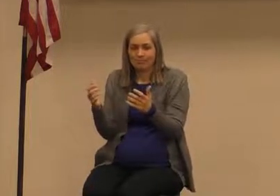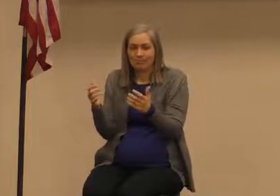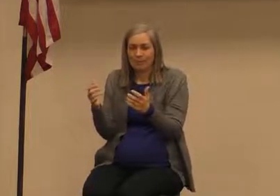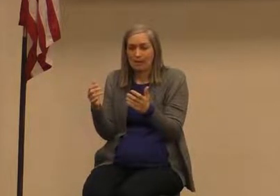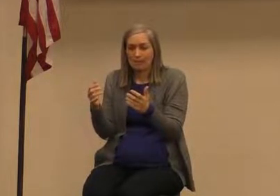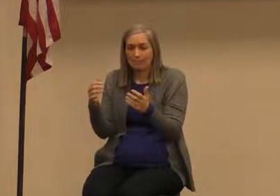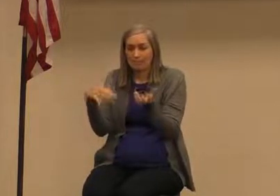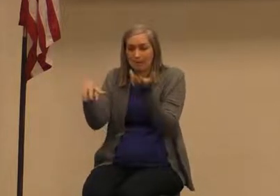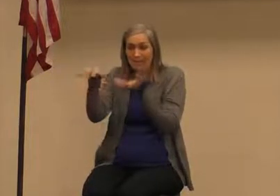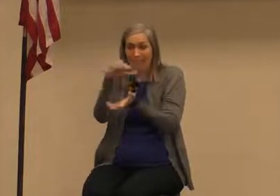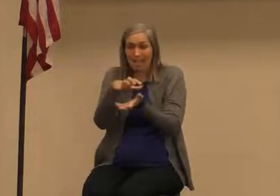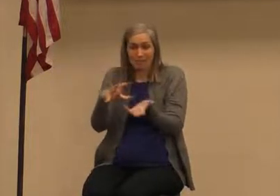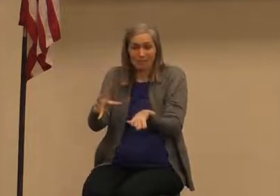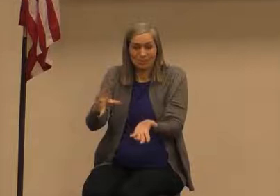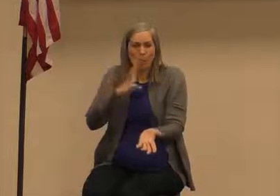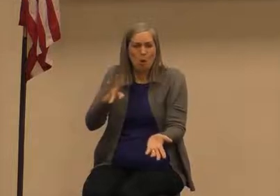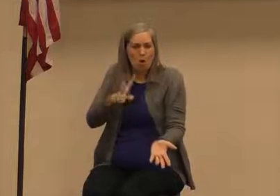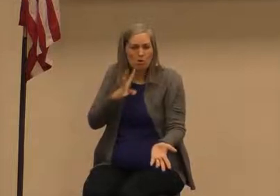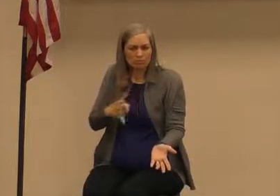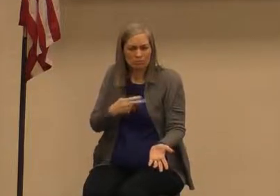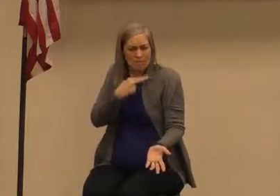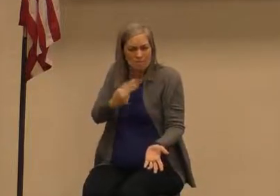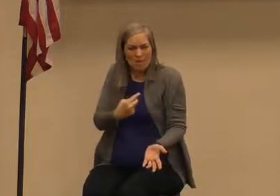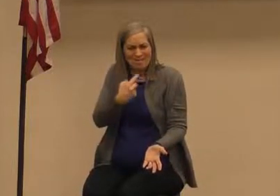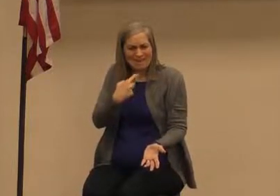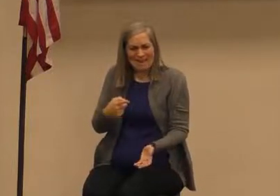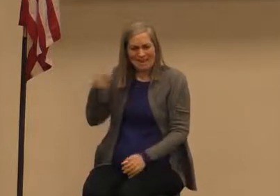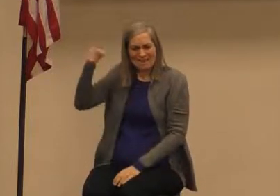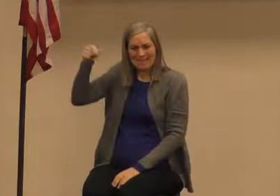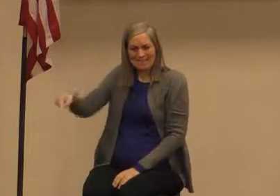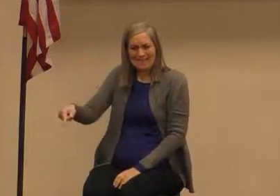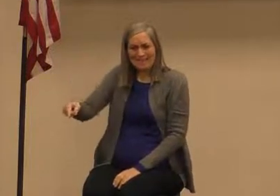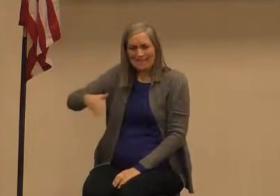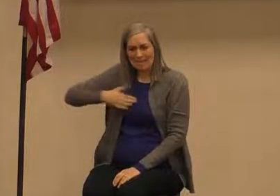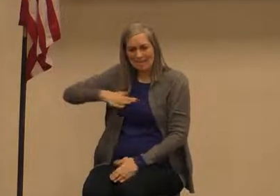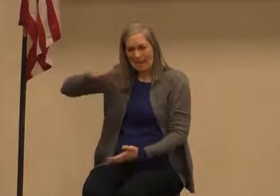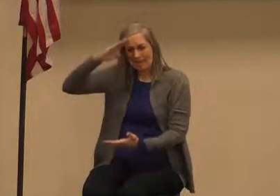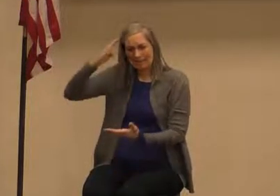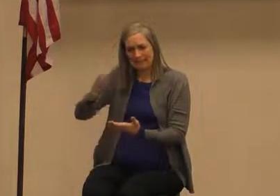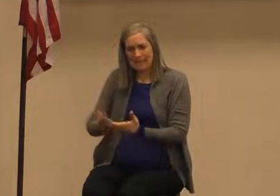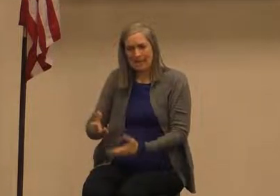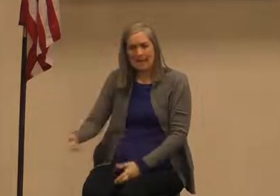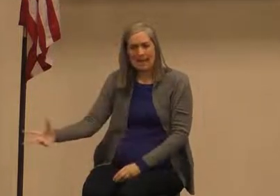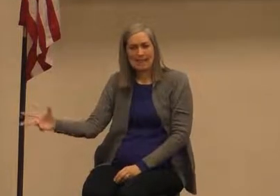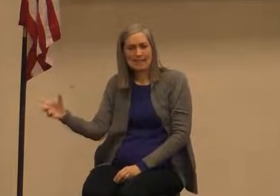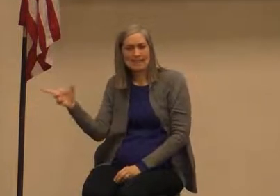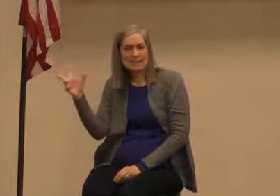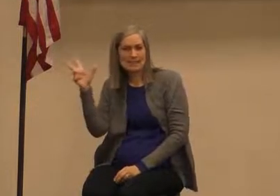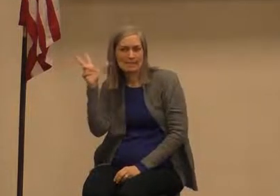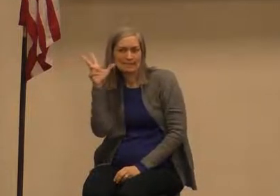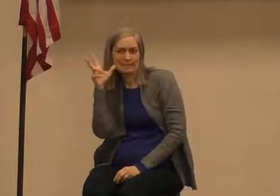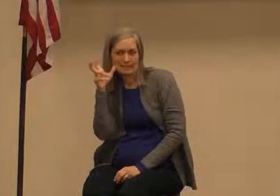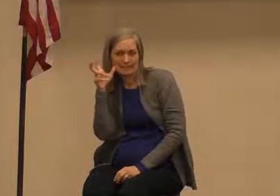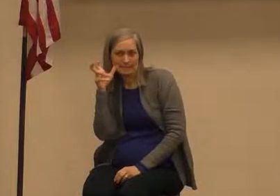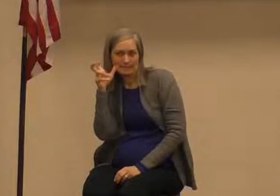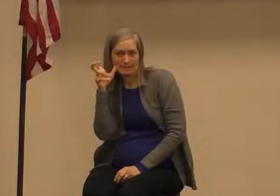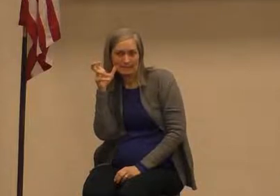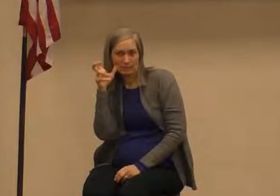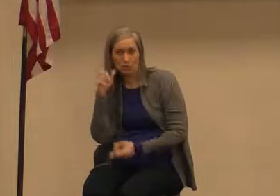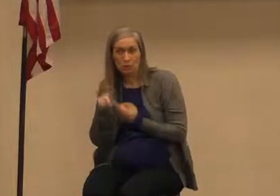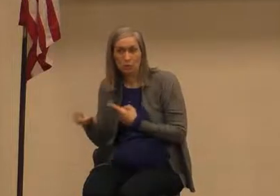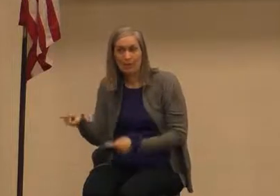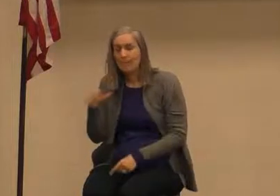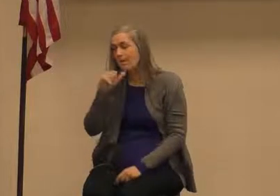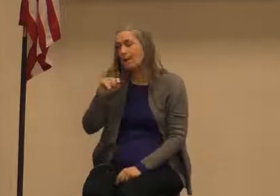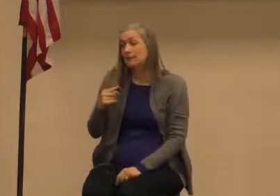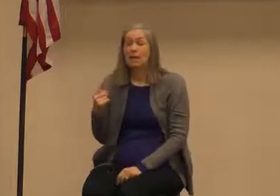hey hey this is my son listen to him not just